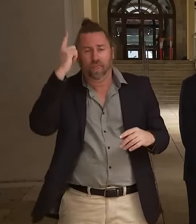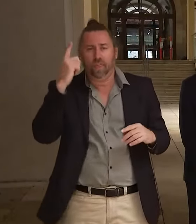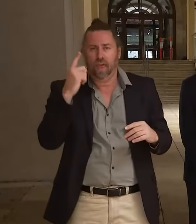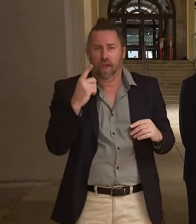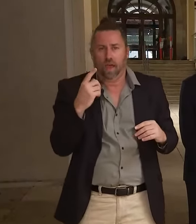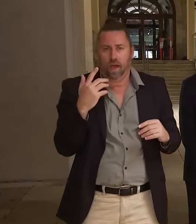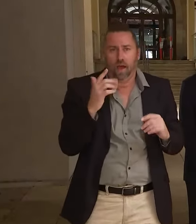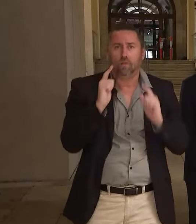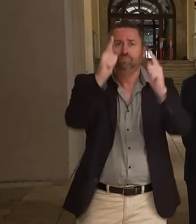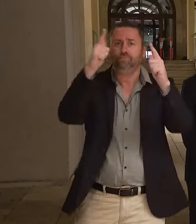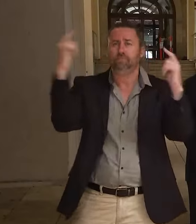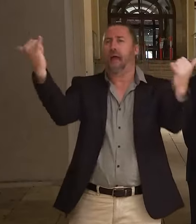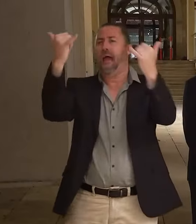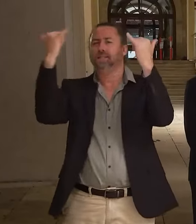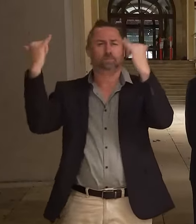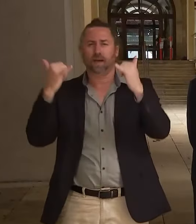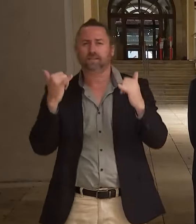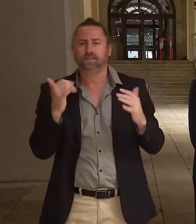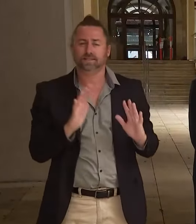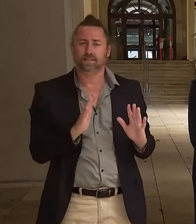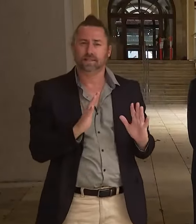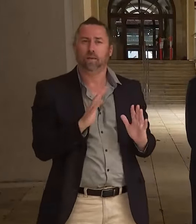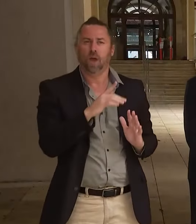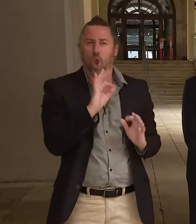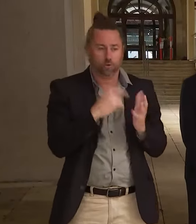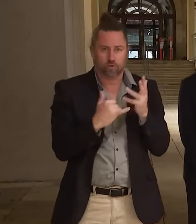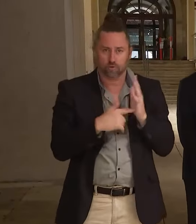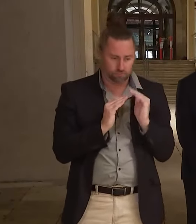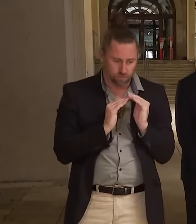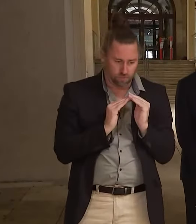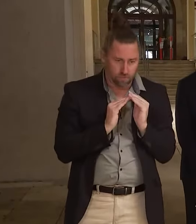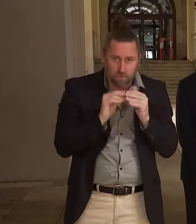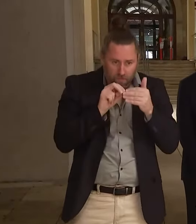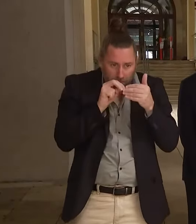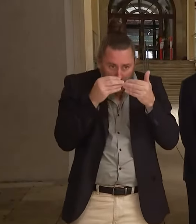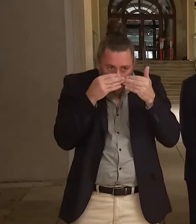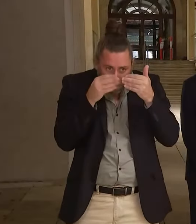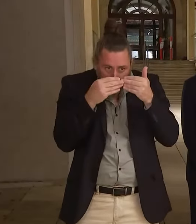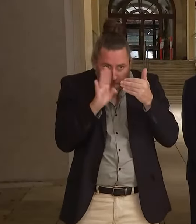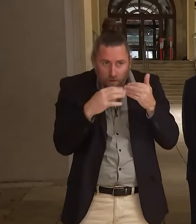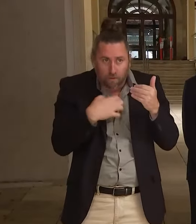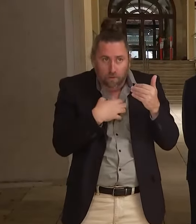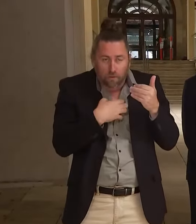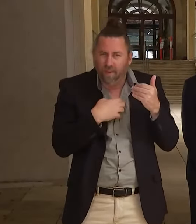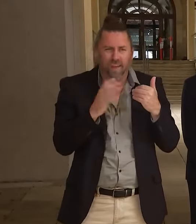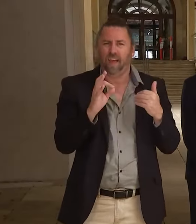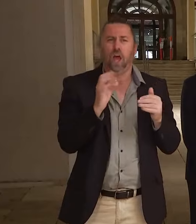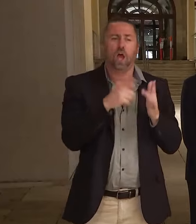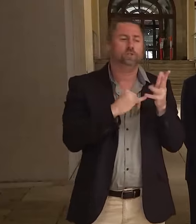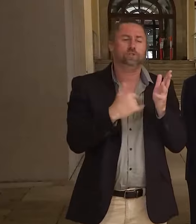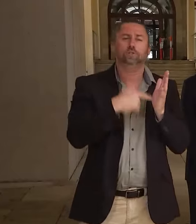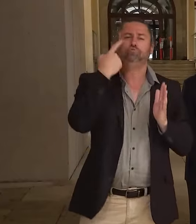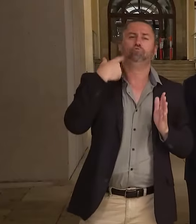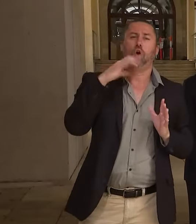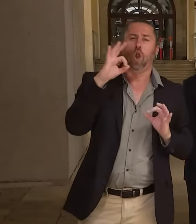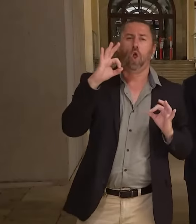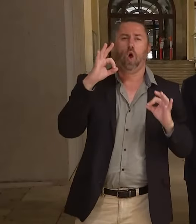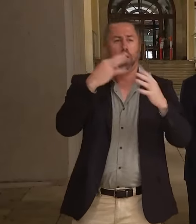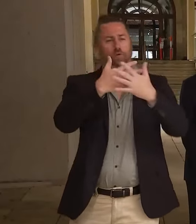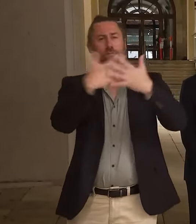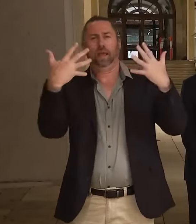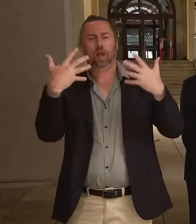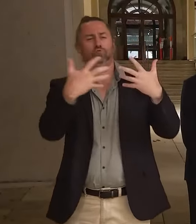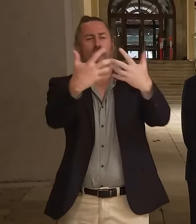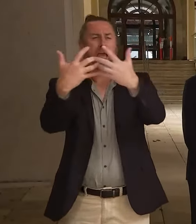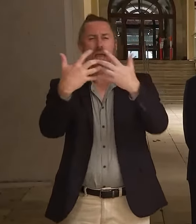staying at home and not moving, but to limit going into those areas that are heavily populated.